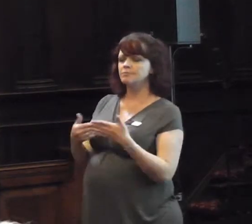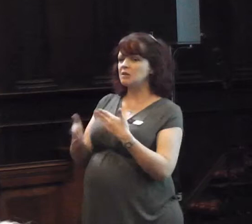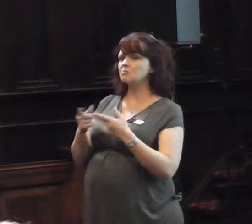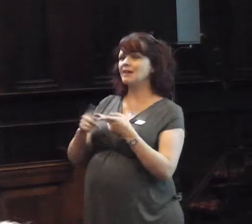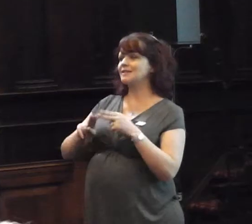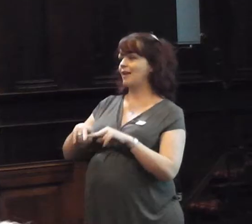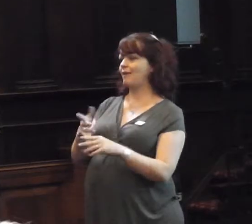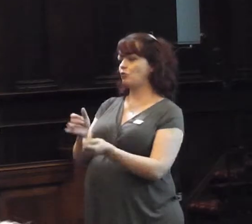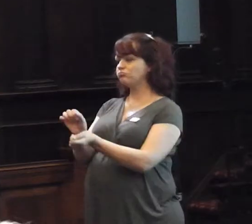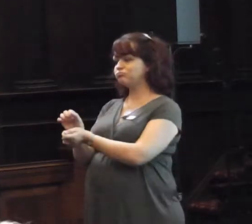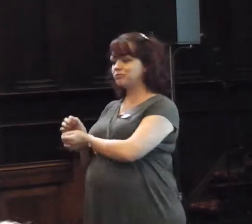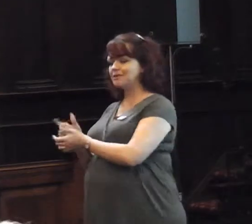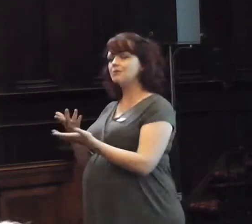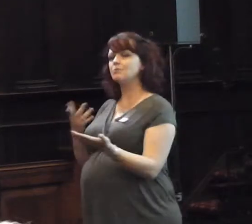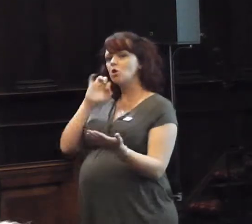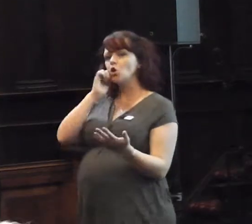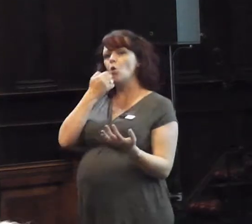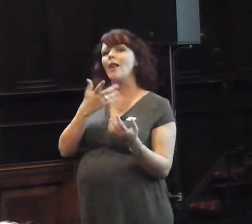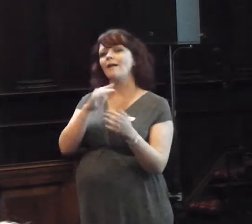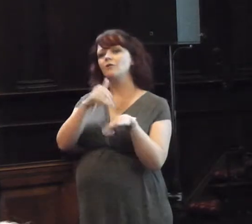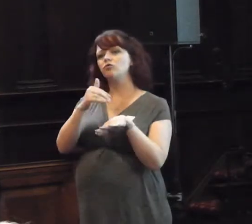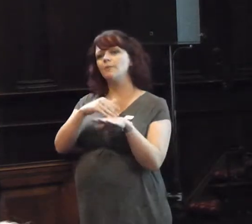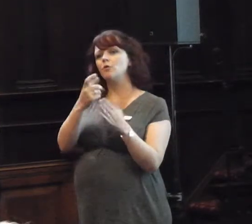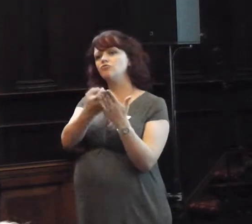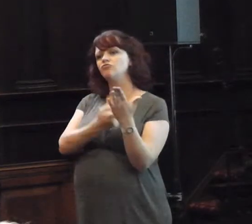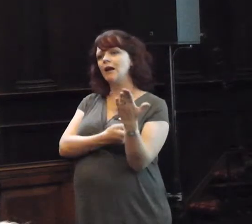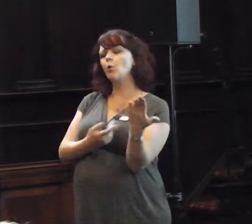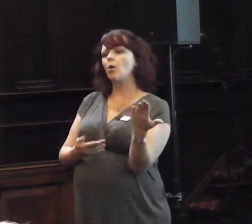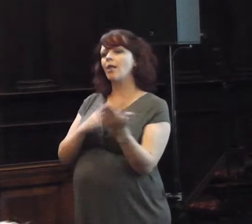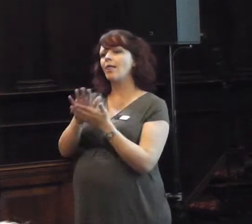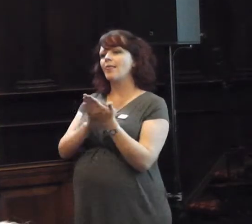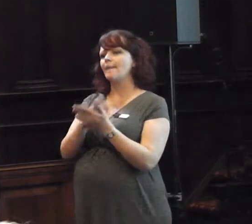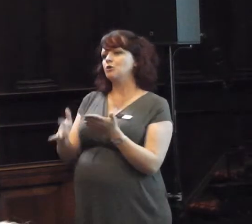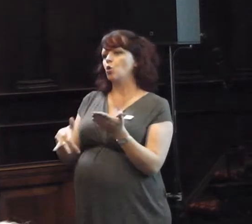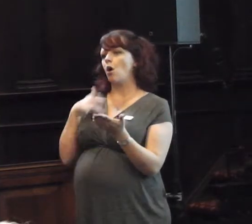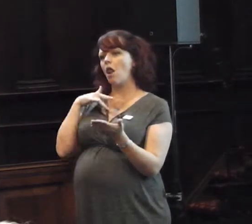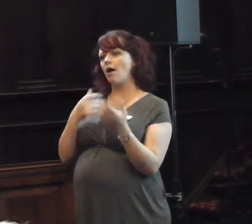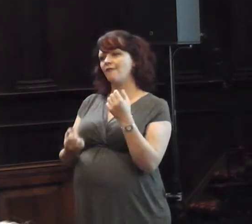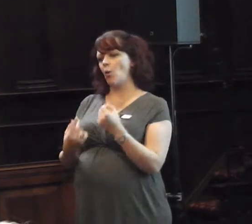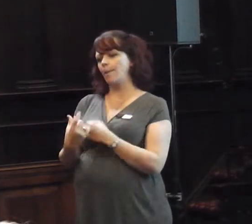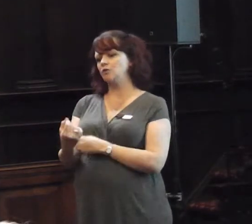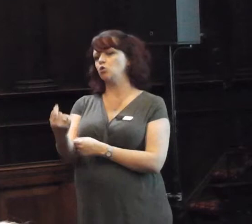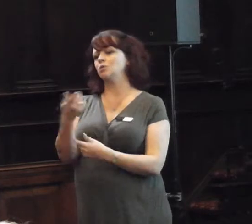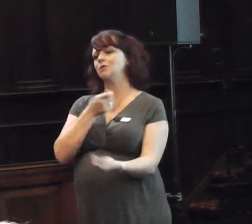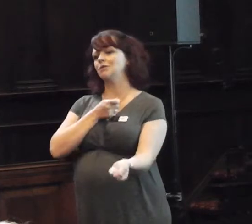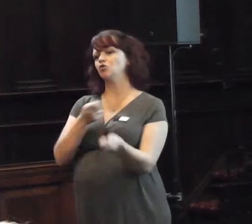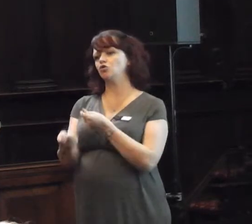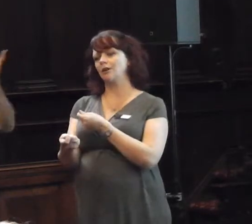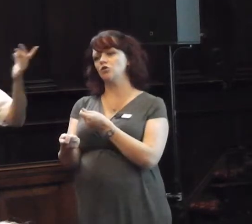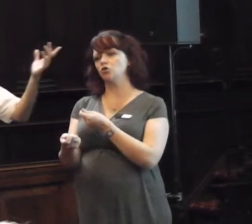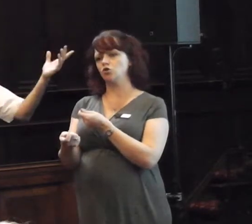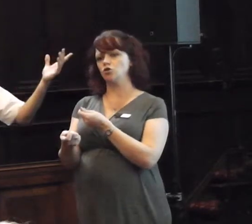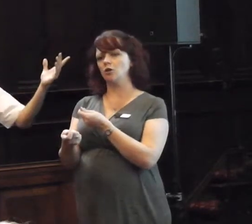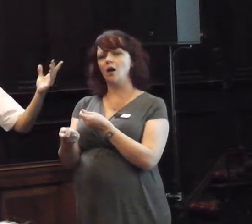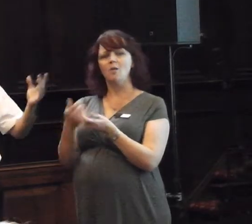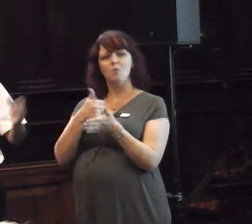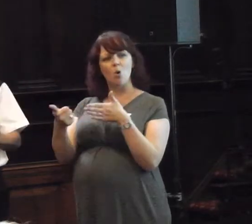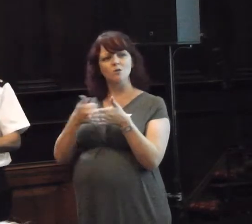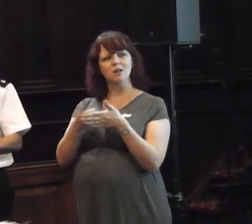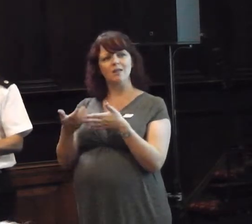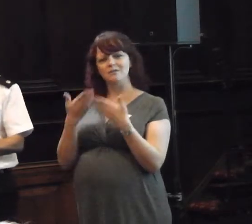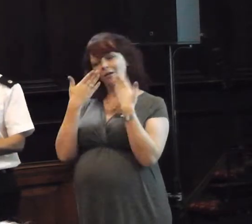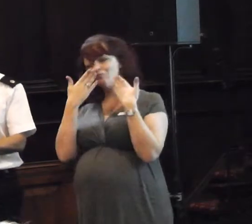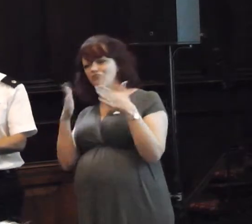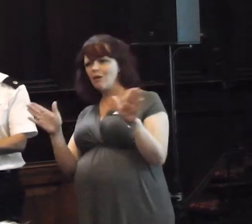or not. But you're likely to be affected. There's also a reputational issue. We've heard about Chris.